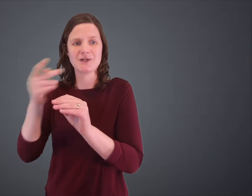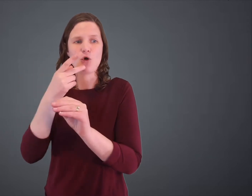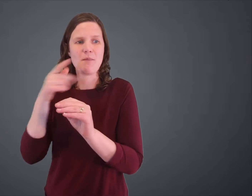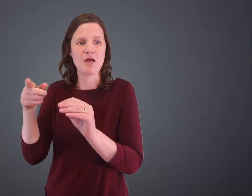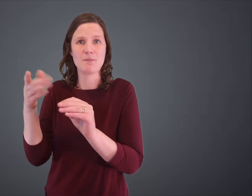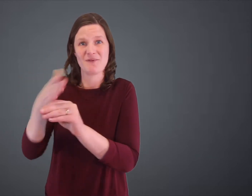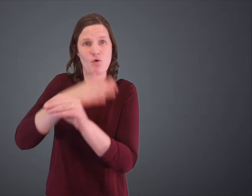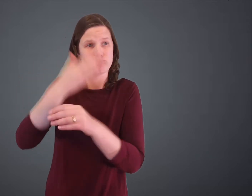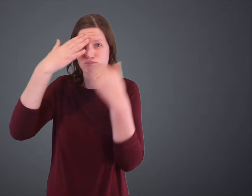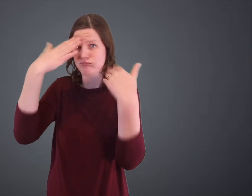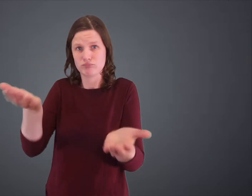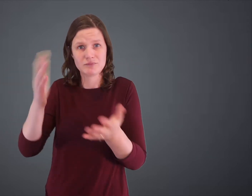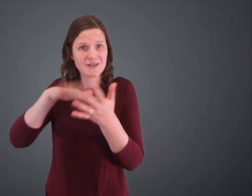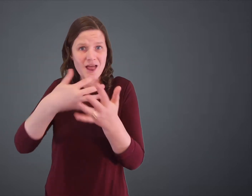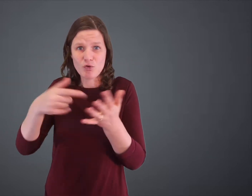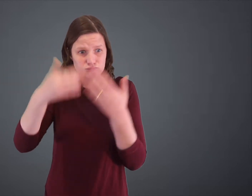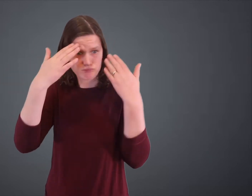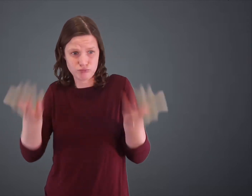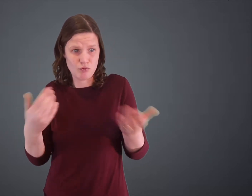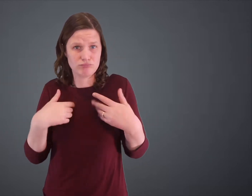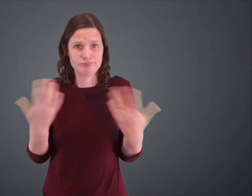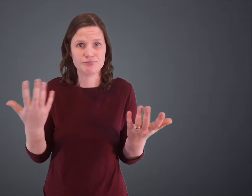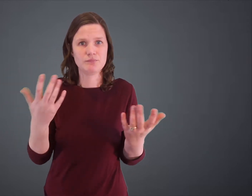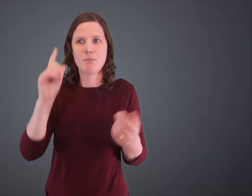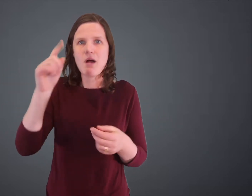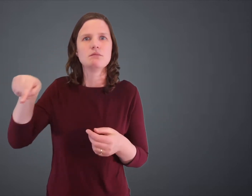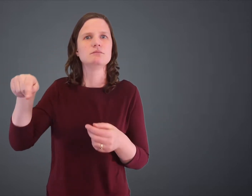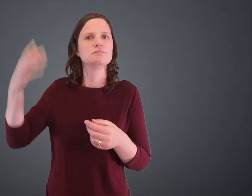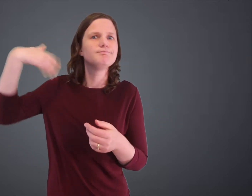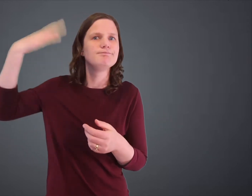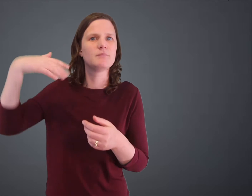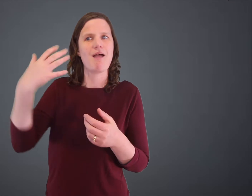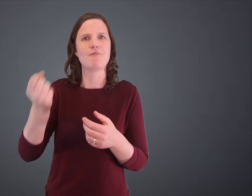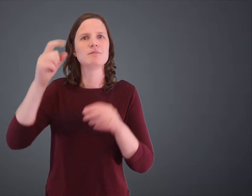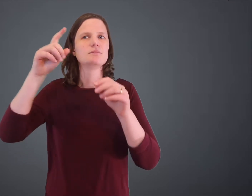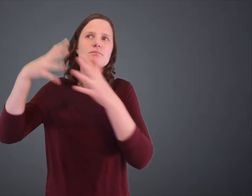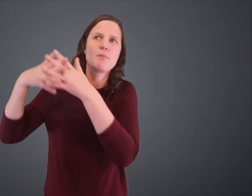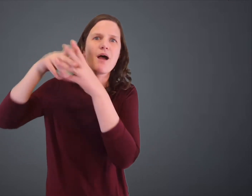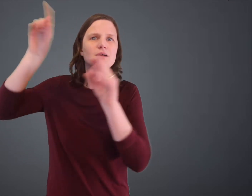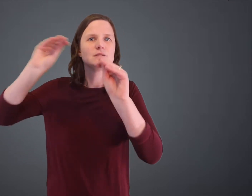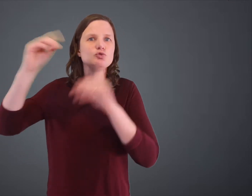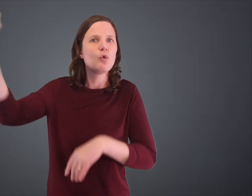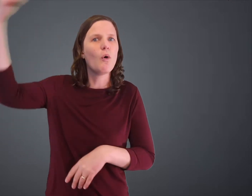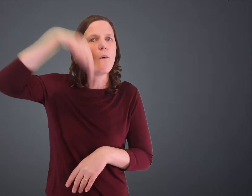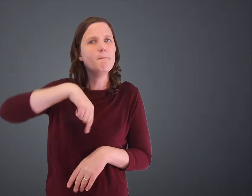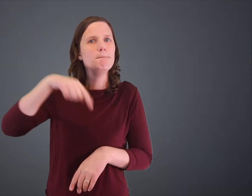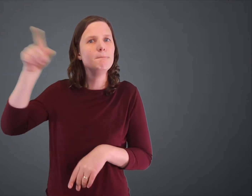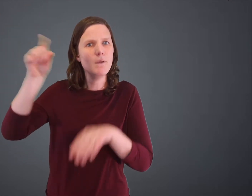when he had left Sudan and moved to Kakuma, he hadn't known any sign language. But at that time, an American